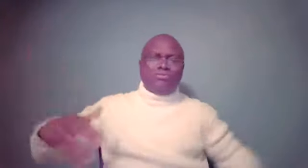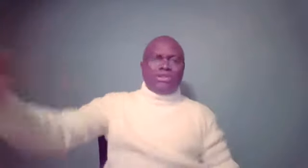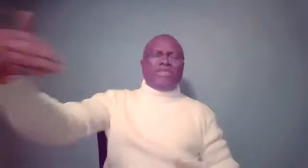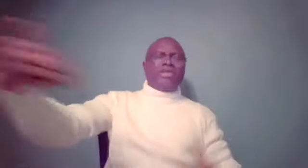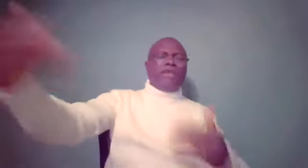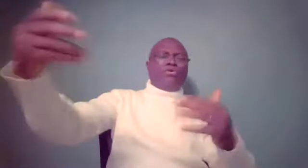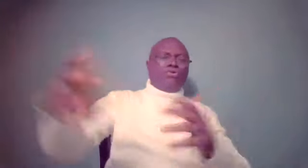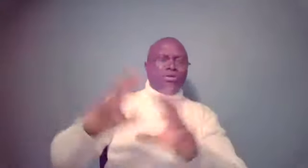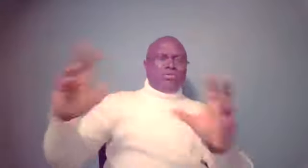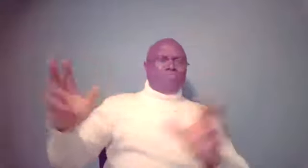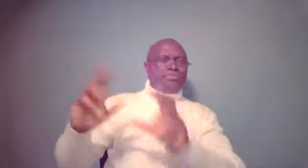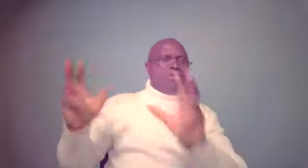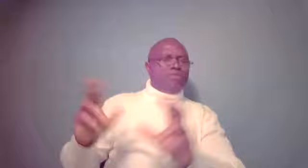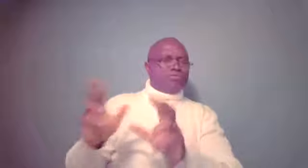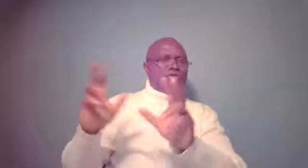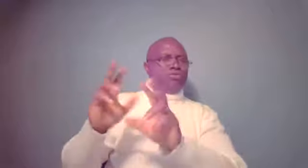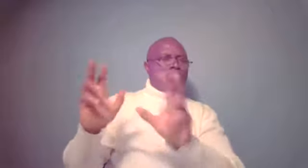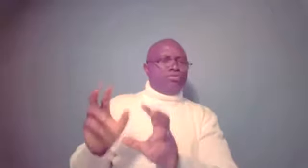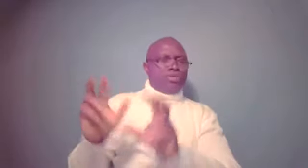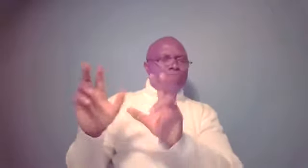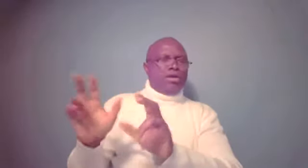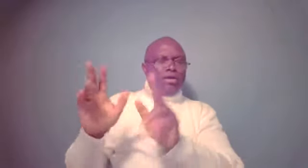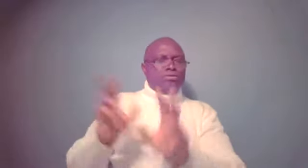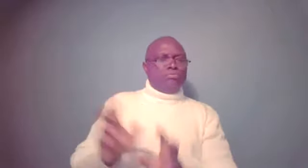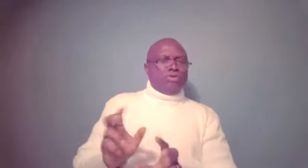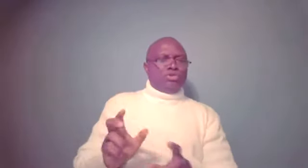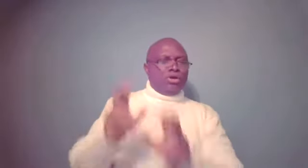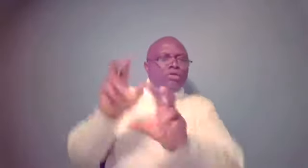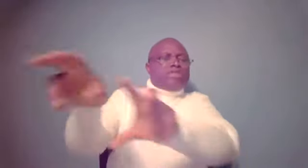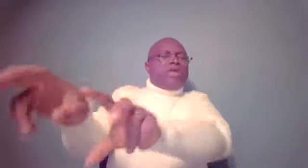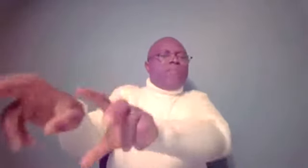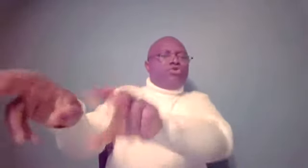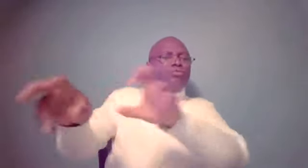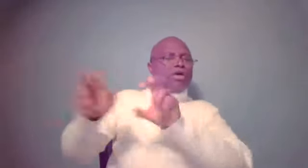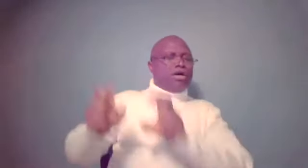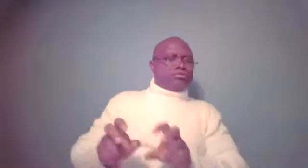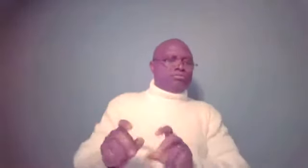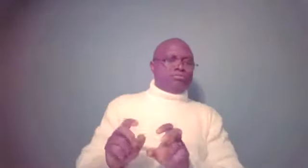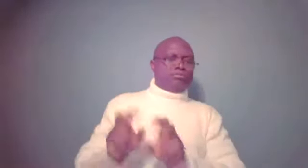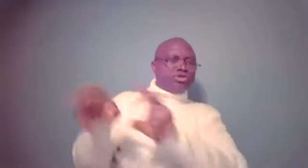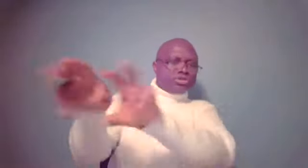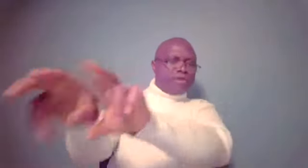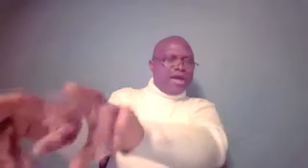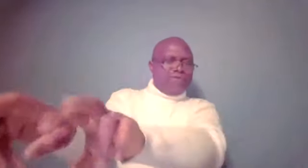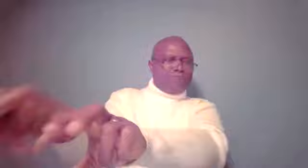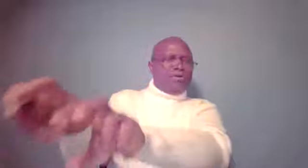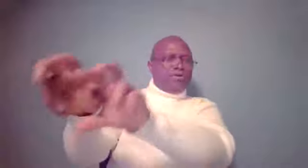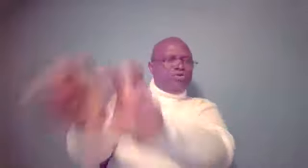see this Hebrew. All of, you know, Hebrew came to the picture. This Hebrew you brought, you this slave you